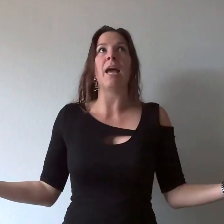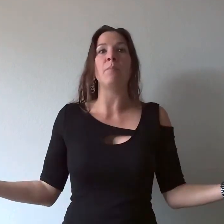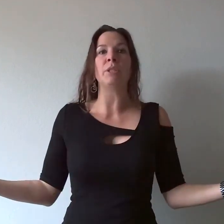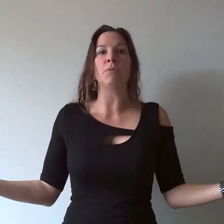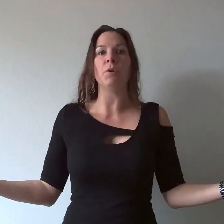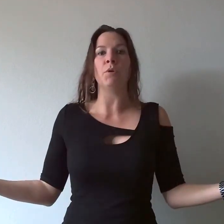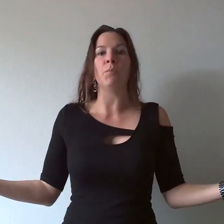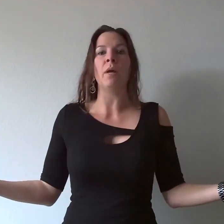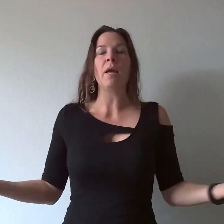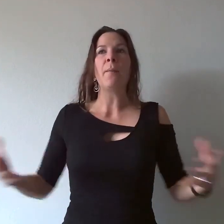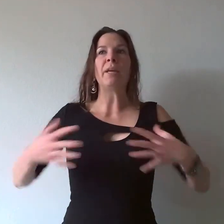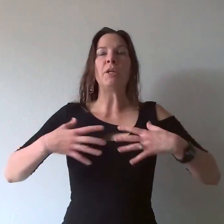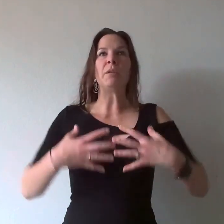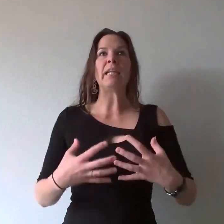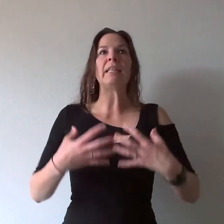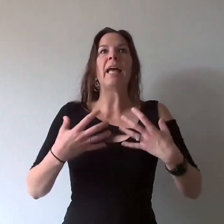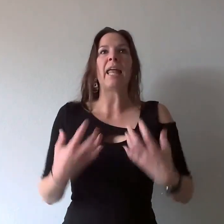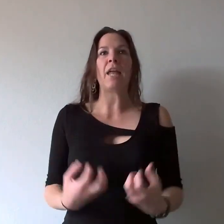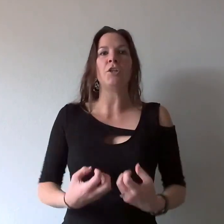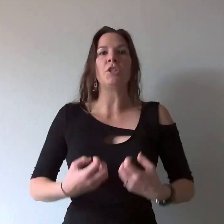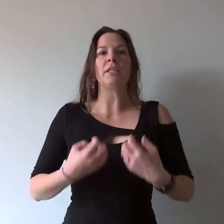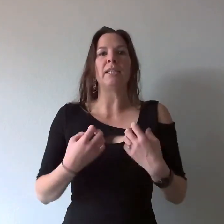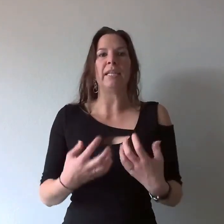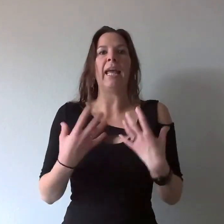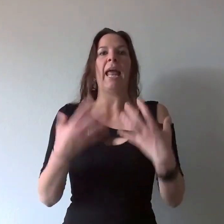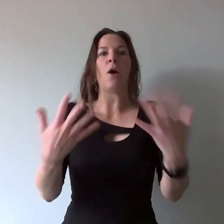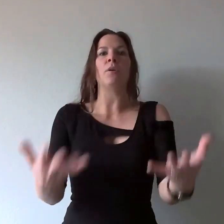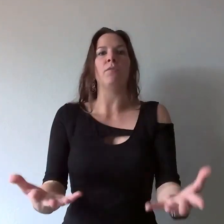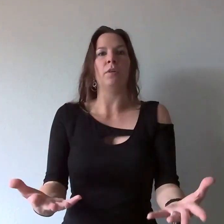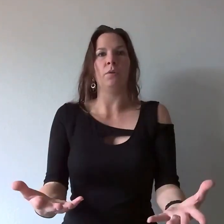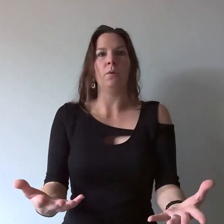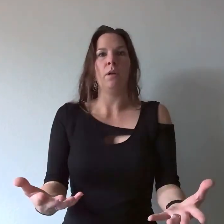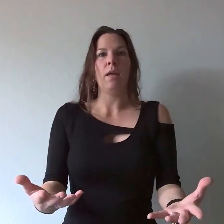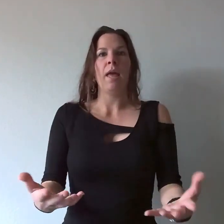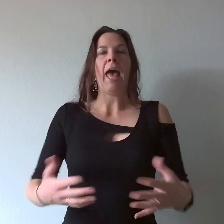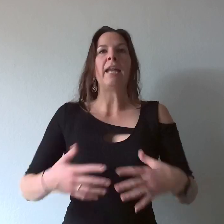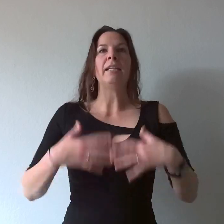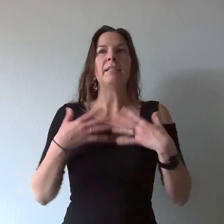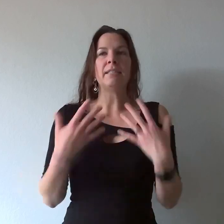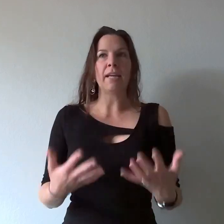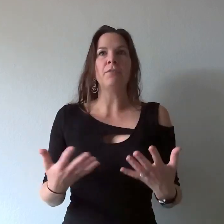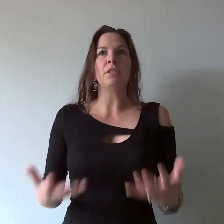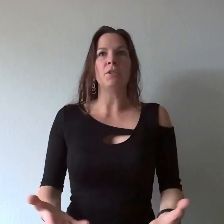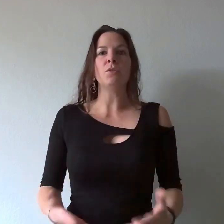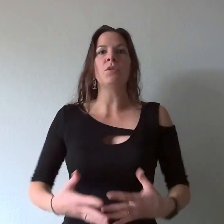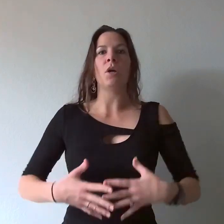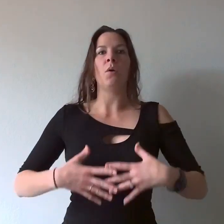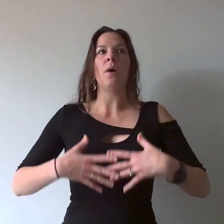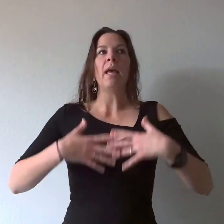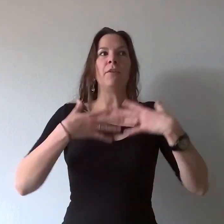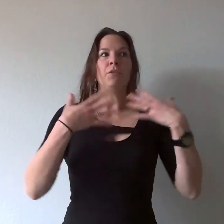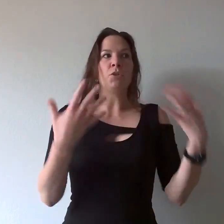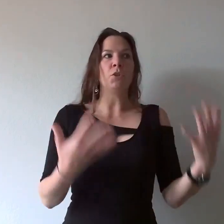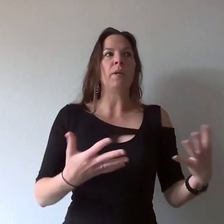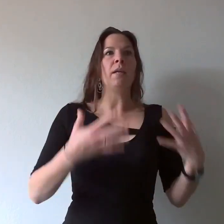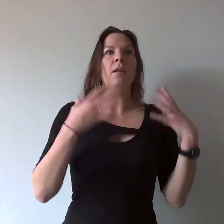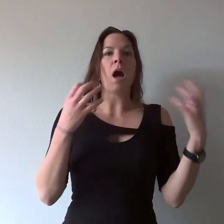empty room but you need that energy to get out of you and it is safe to do so if you do it not